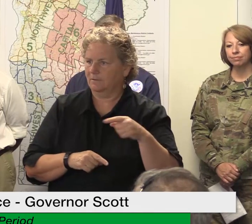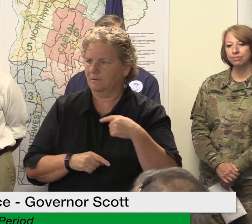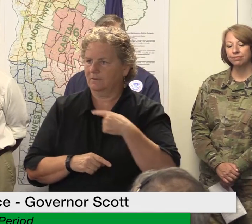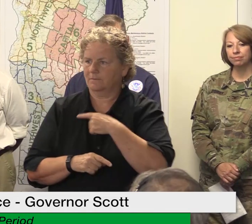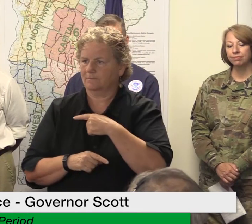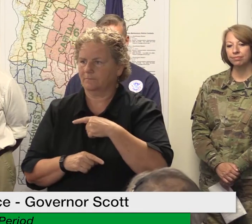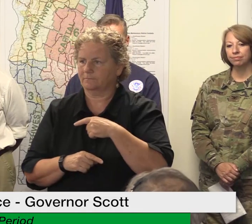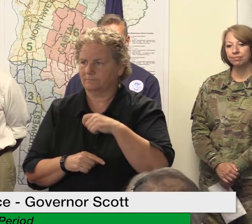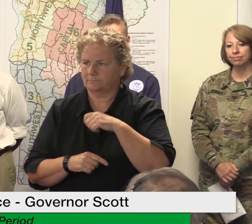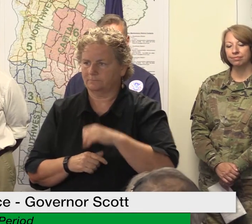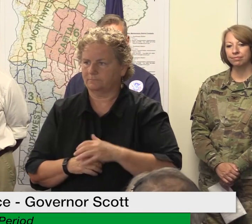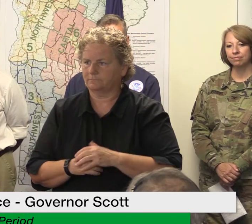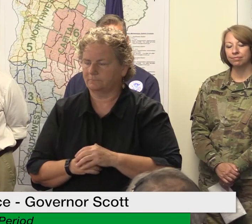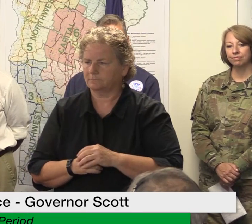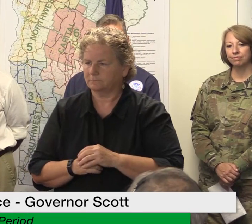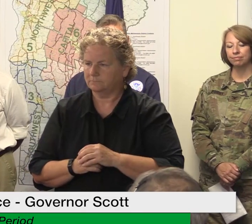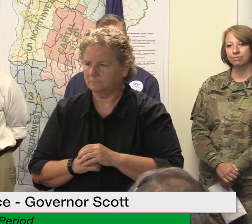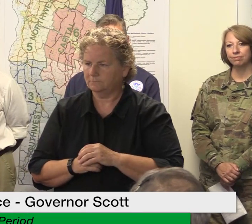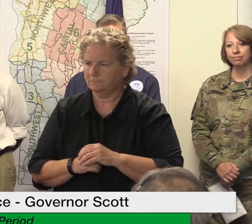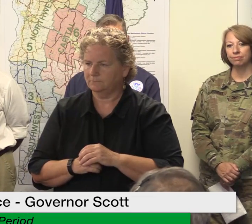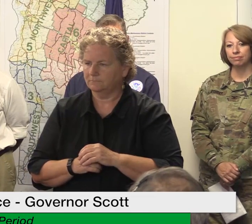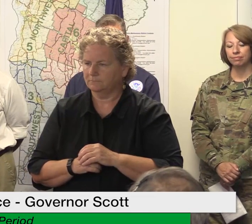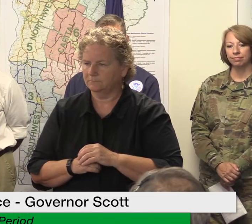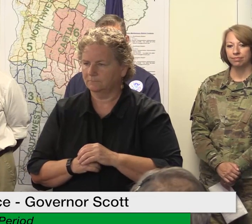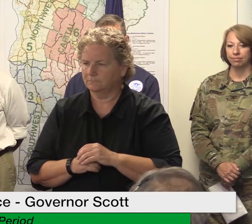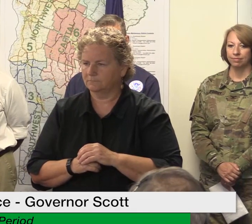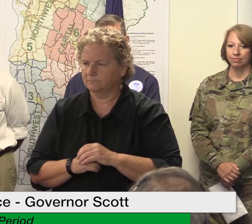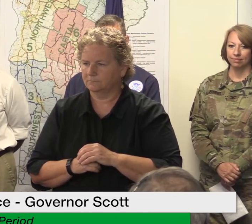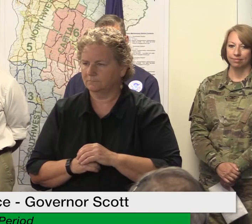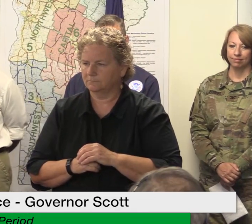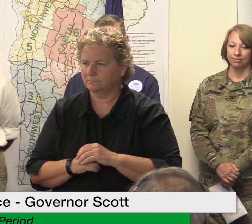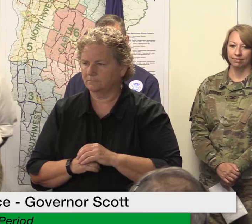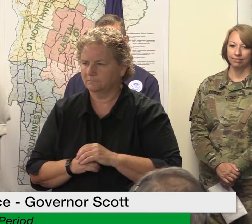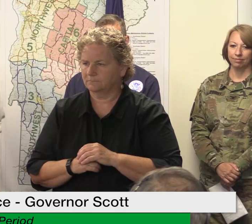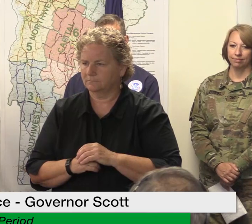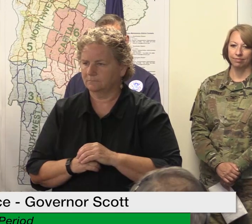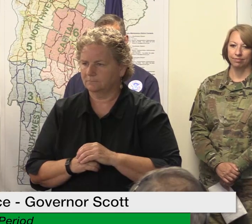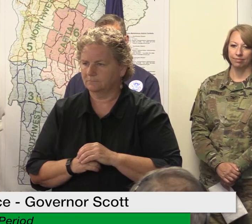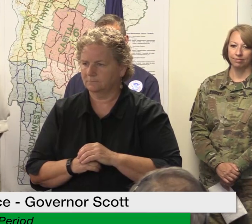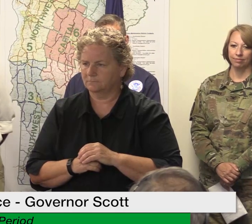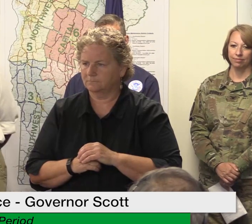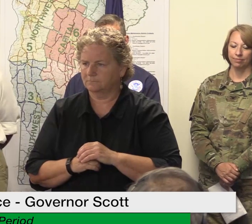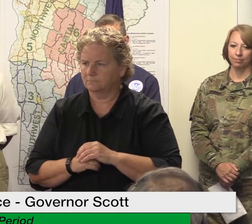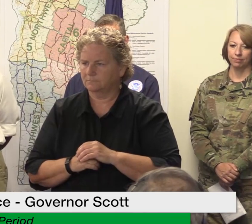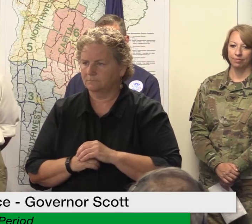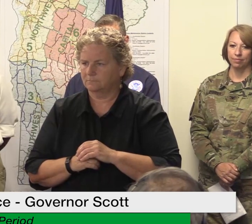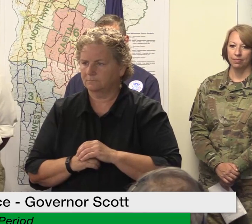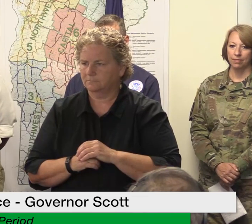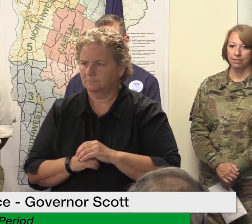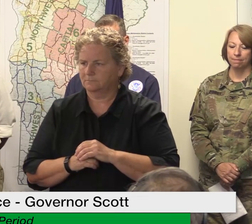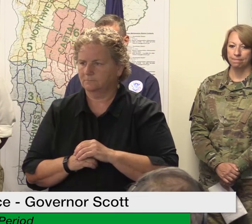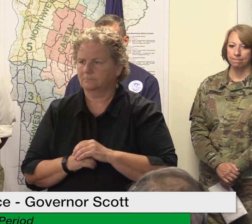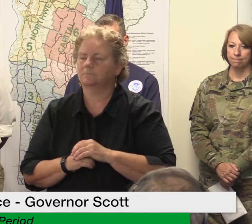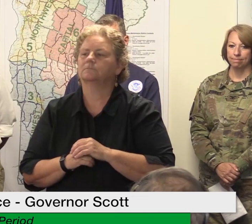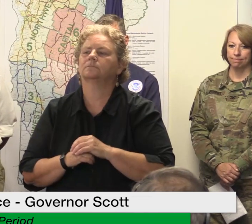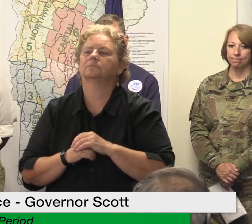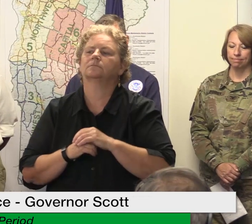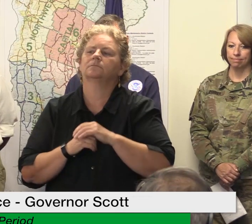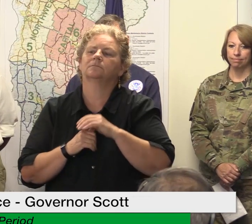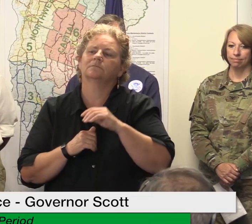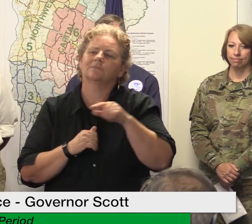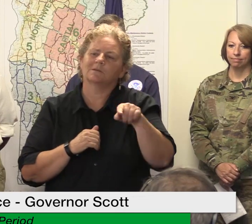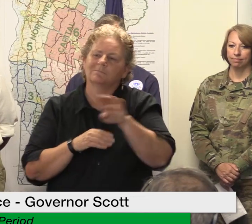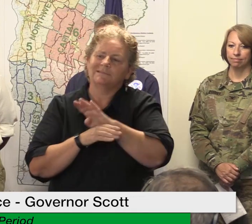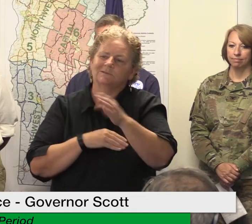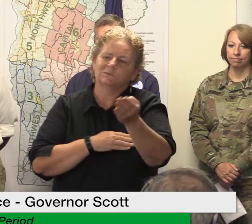very solid information about sort of the toxic waste that is now seeping through their community in terms